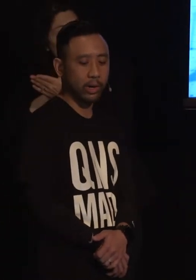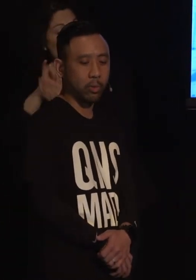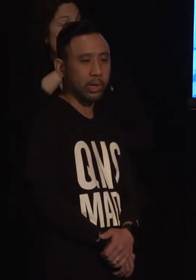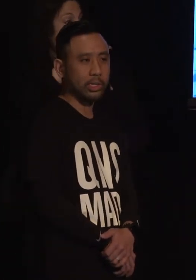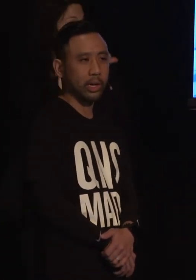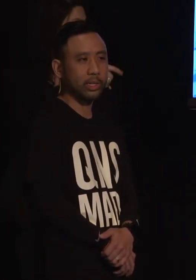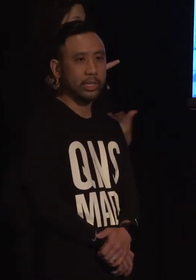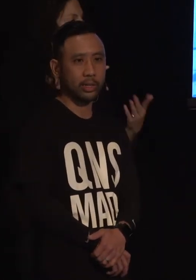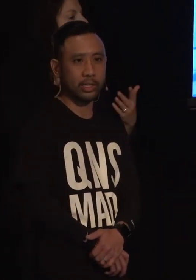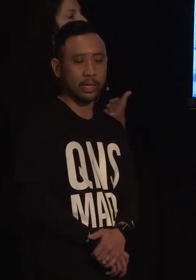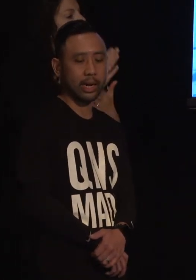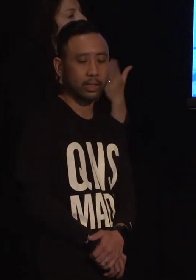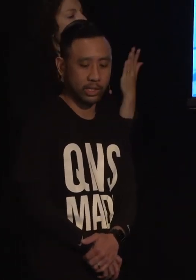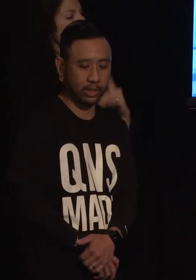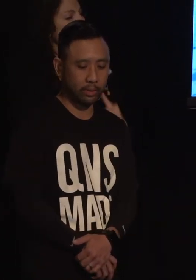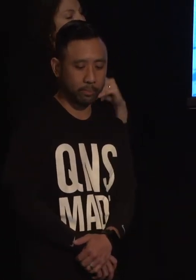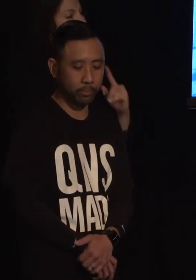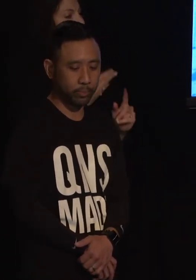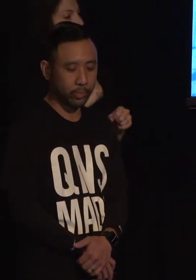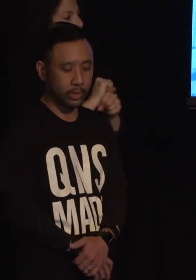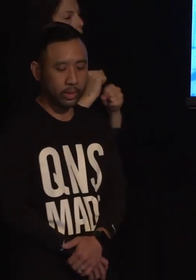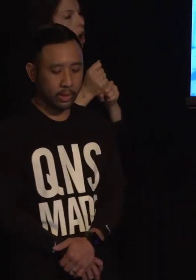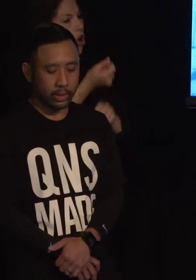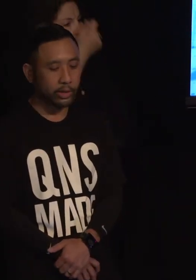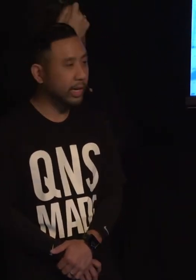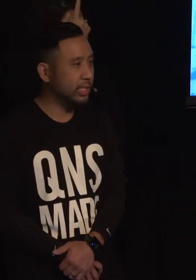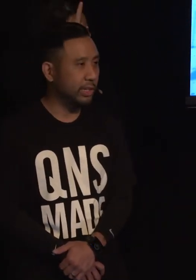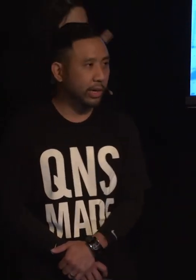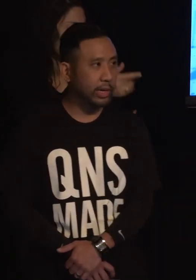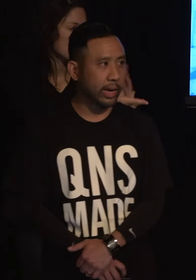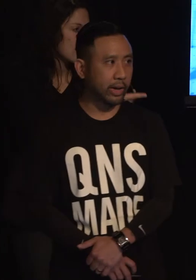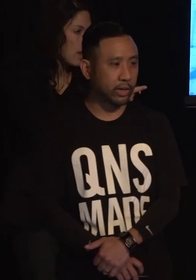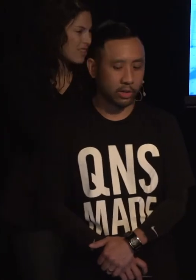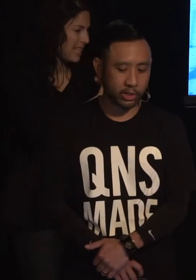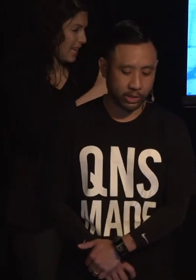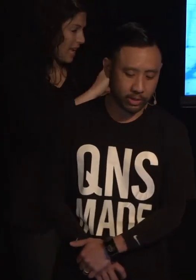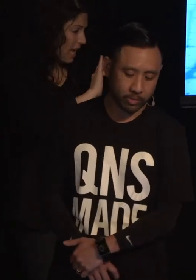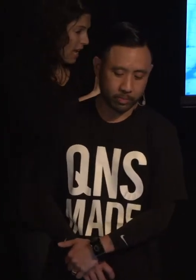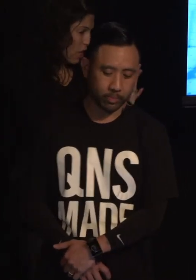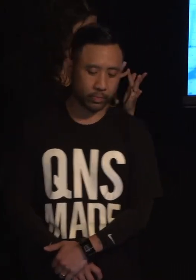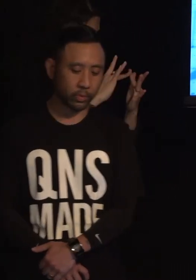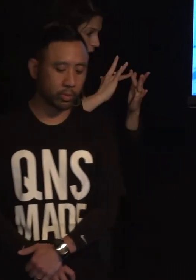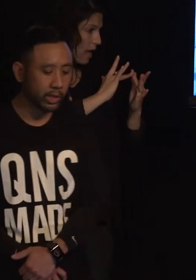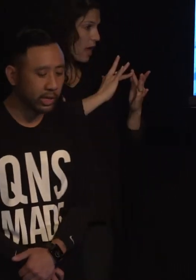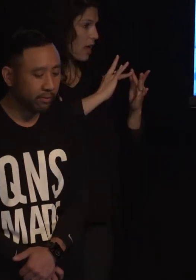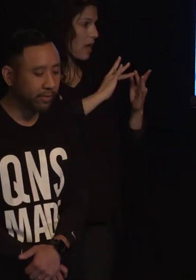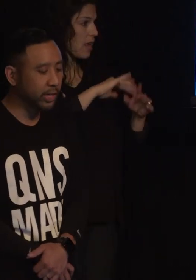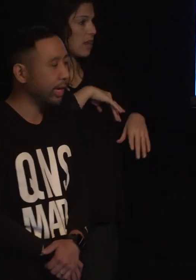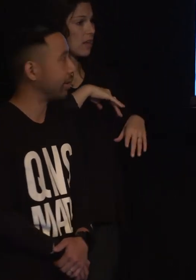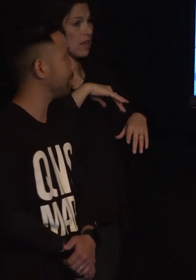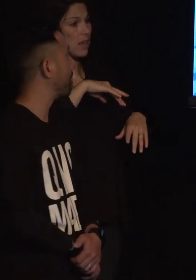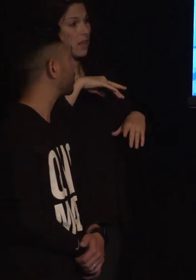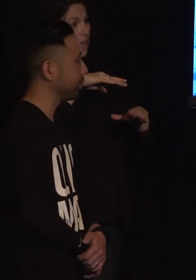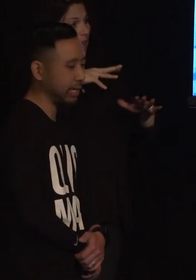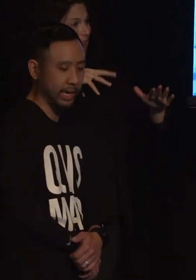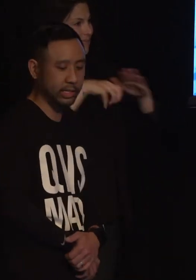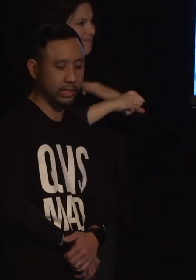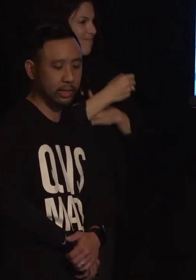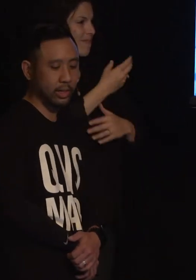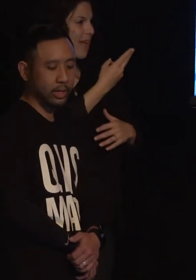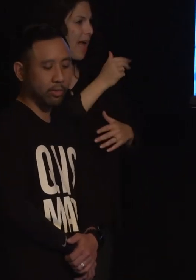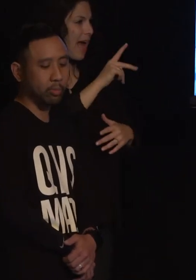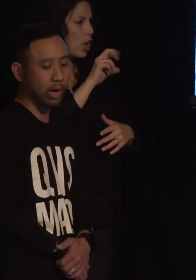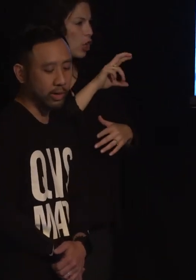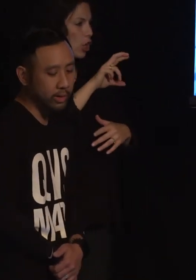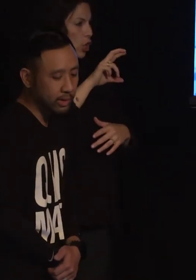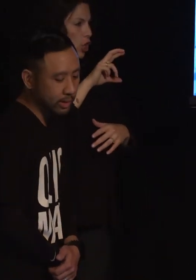stands out in our work is understanding the technology internet security and hacker culture we're really good at figuring out the emotional connection